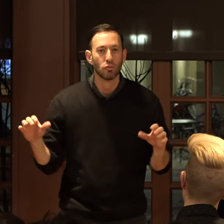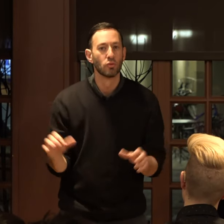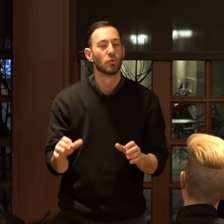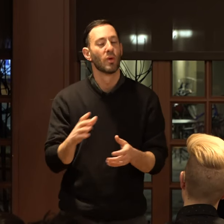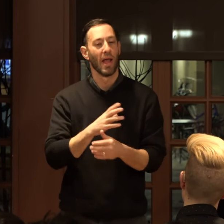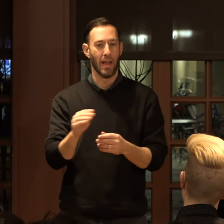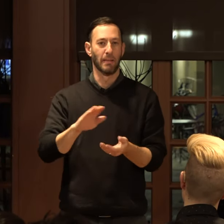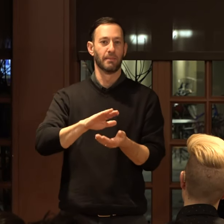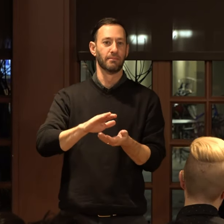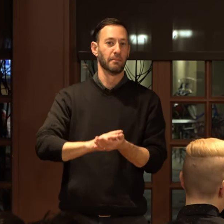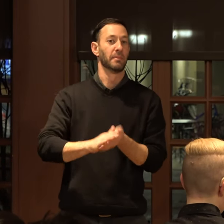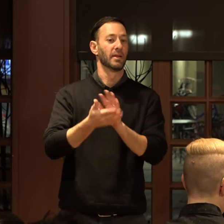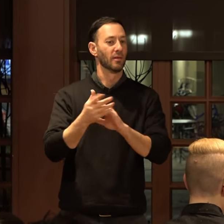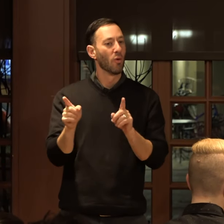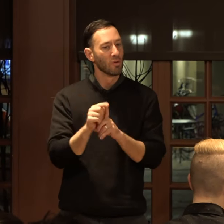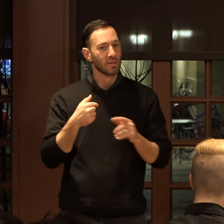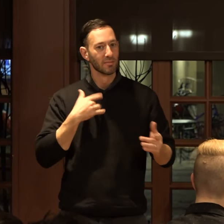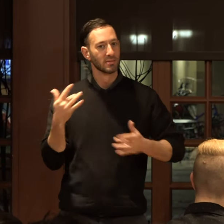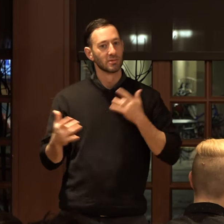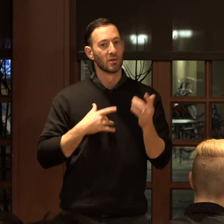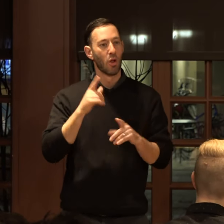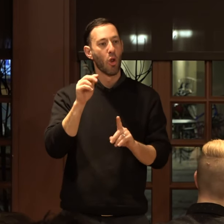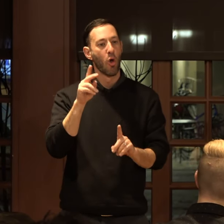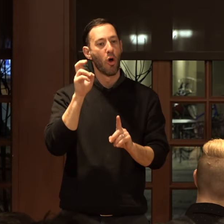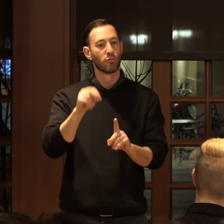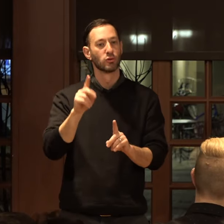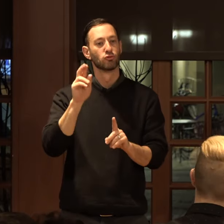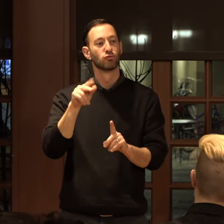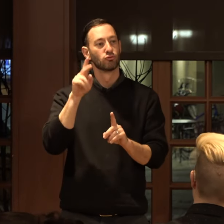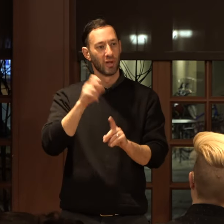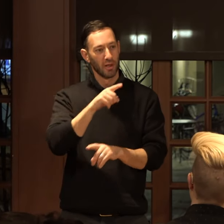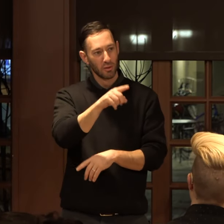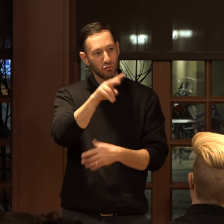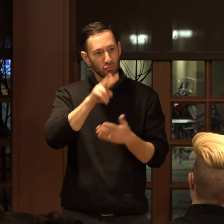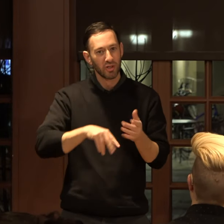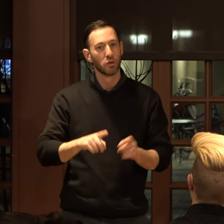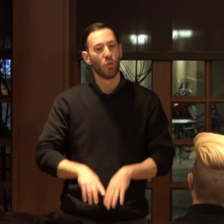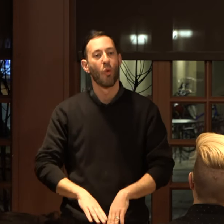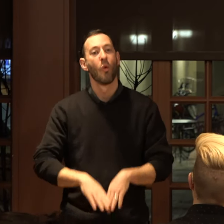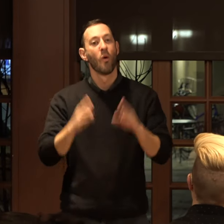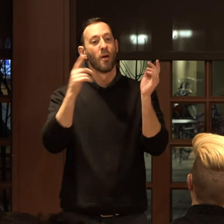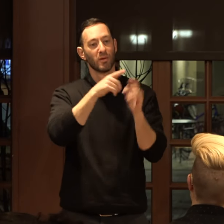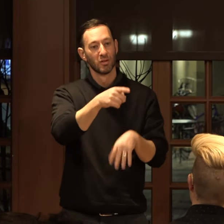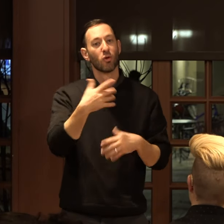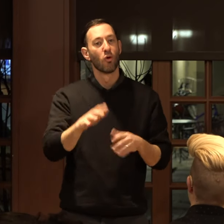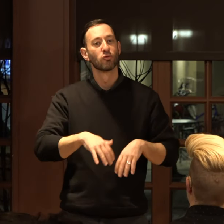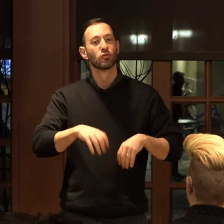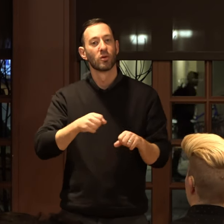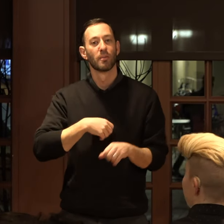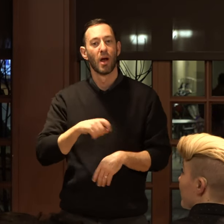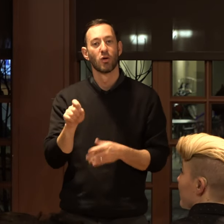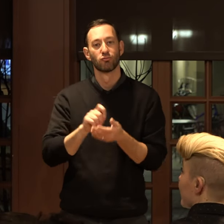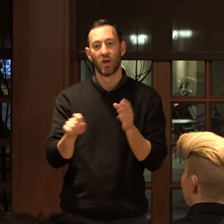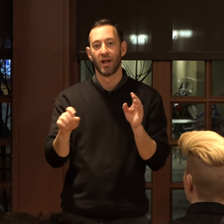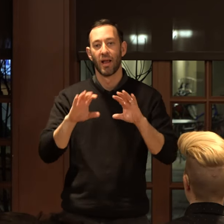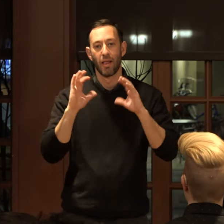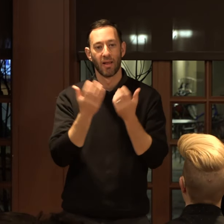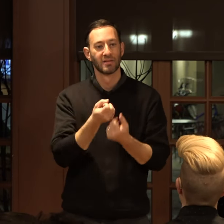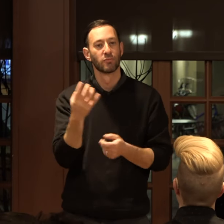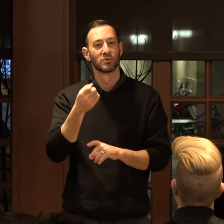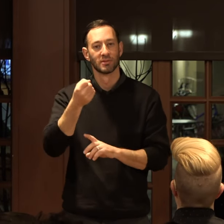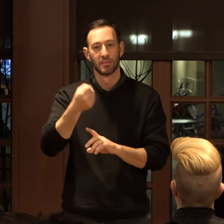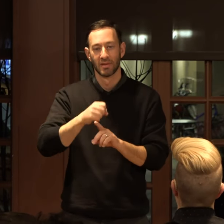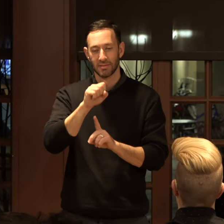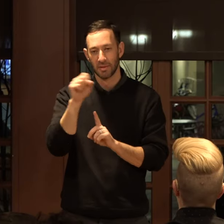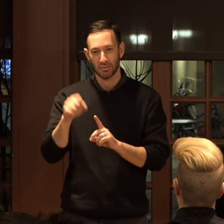be. I'm also excited to have Lauren Drake read to open up. Lauren took my writing seminar a few semesters ago